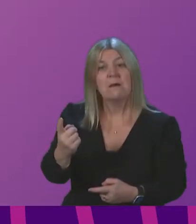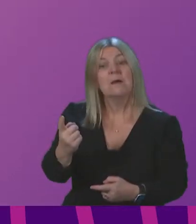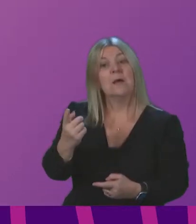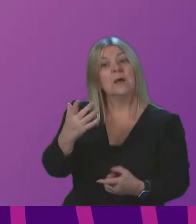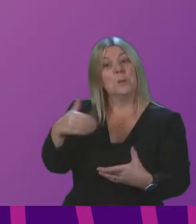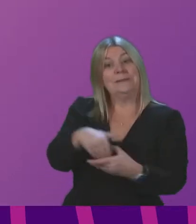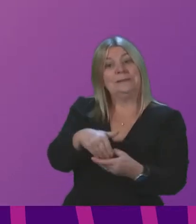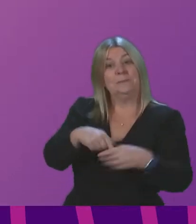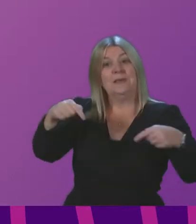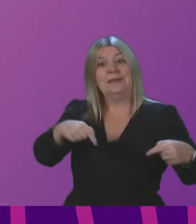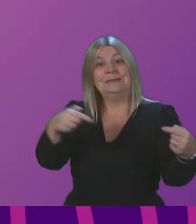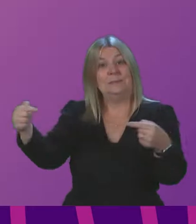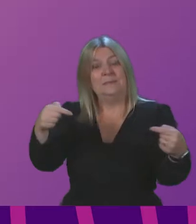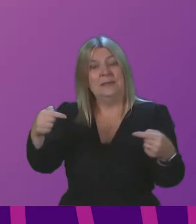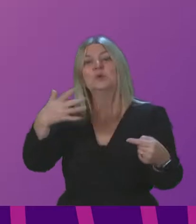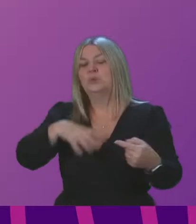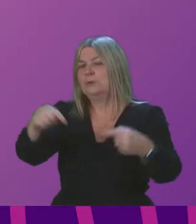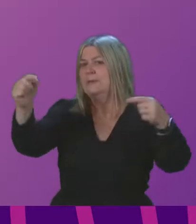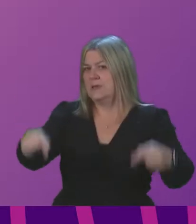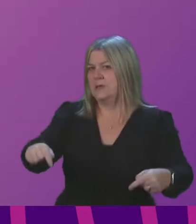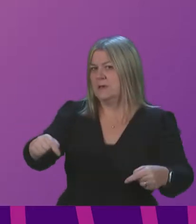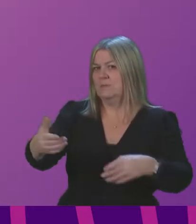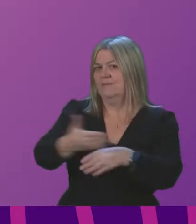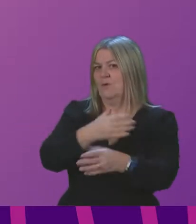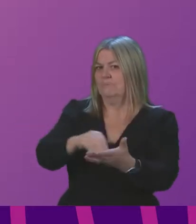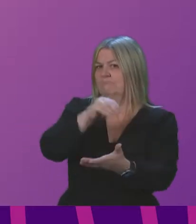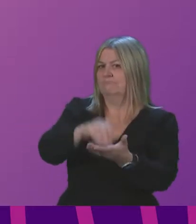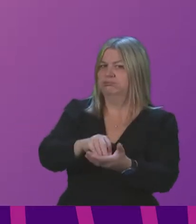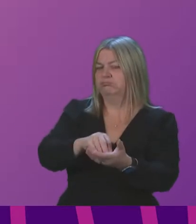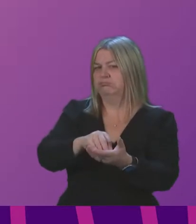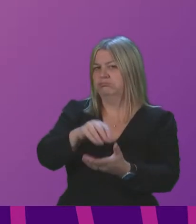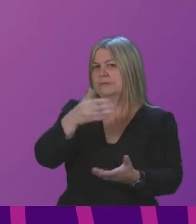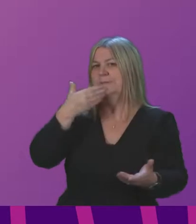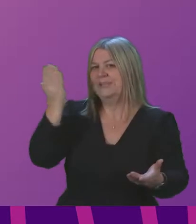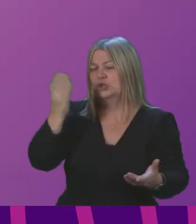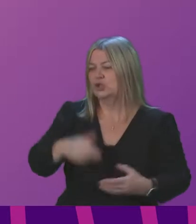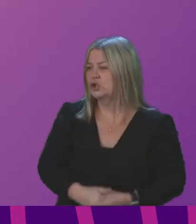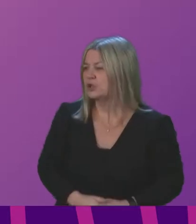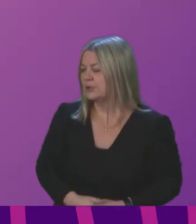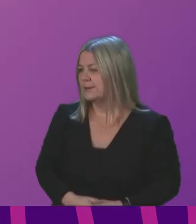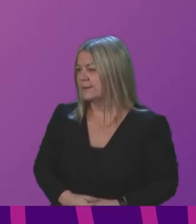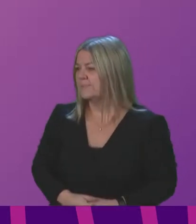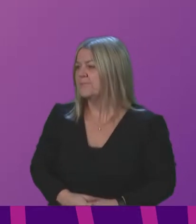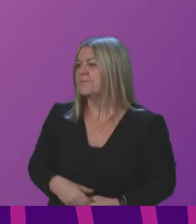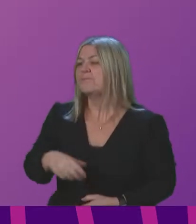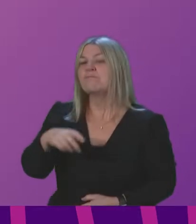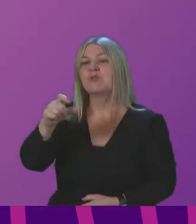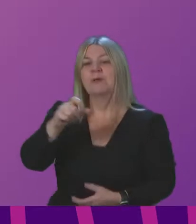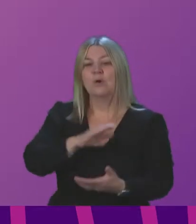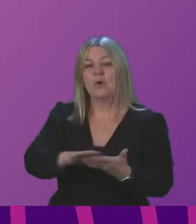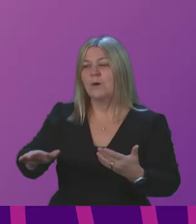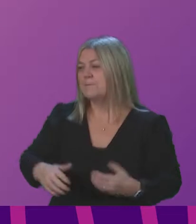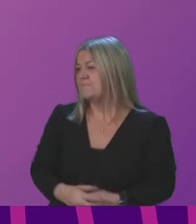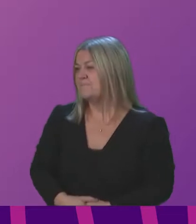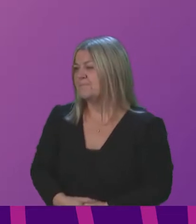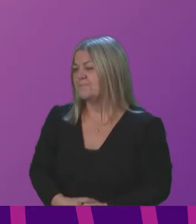in the chamber for closing speeches. With that I call Craig Hoy for around four minutes. Hoy. Thank you Deputy President of the As members that serve